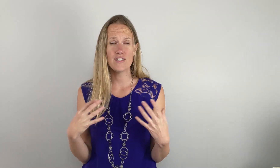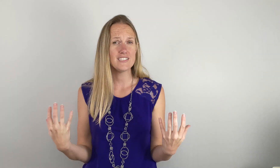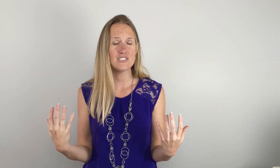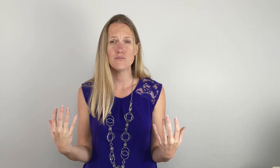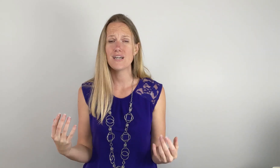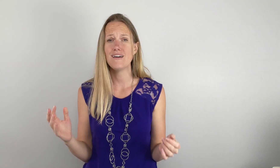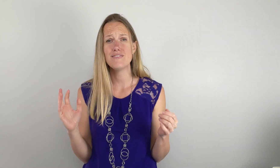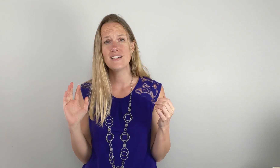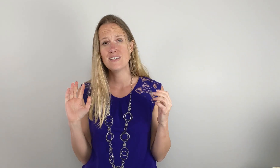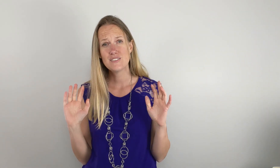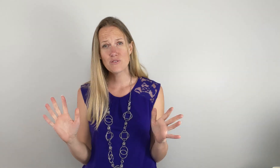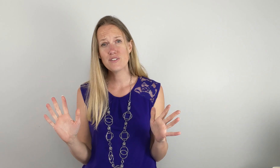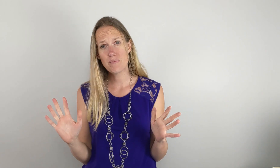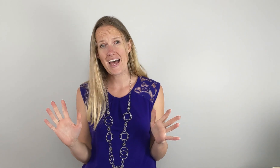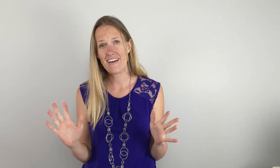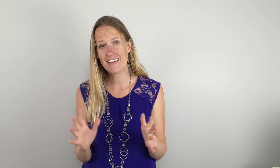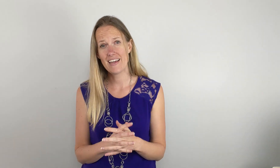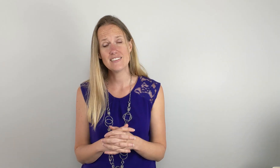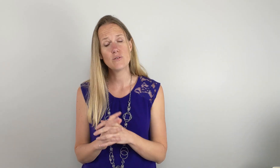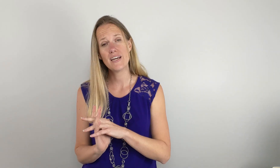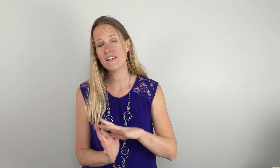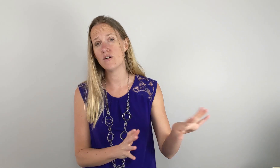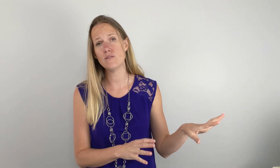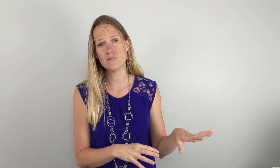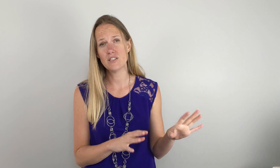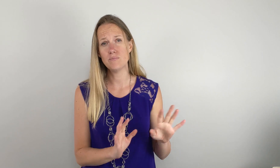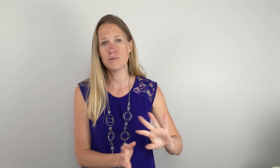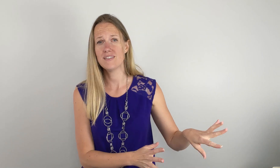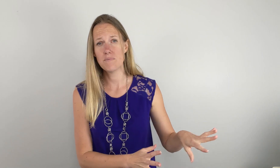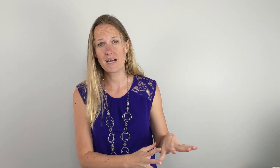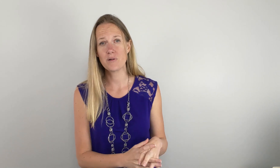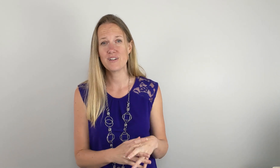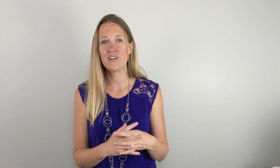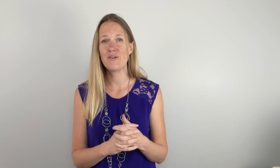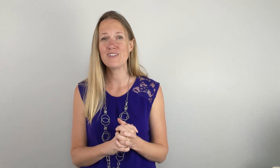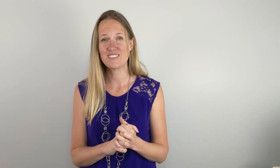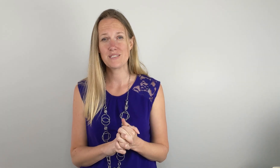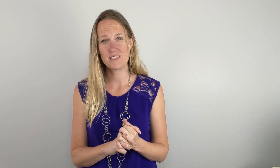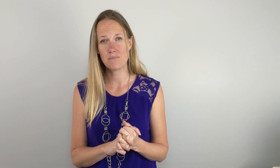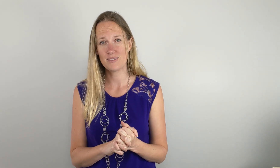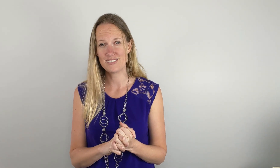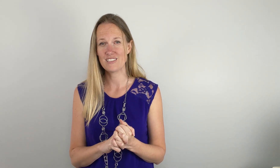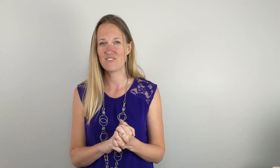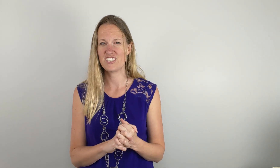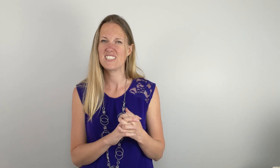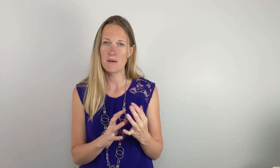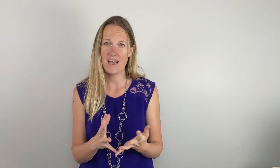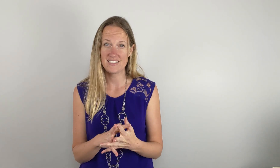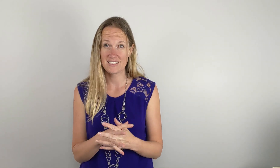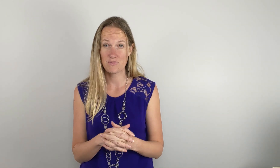find it too tough don't feel bad. Okay it's okay go you know put it in the back burner and go and learn some simpler songs first and come back to this